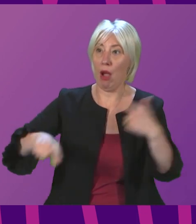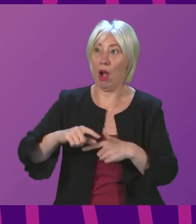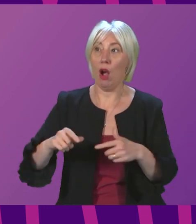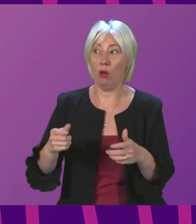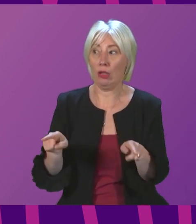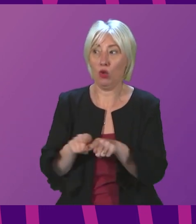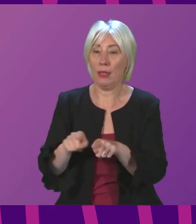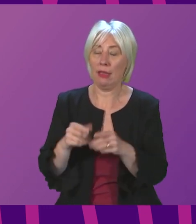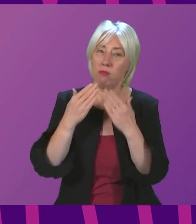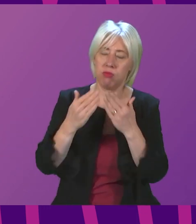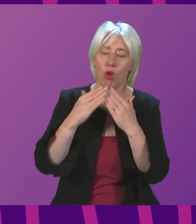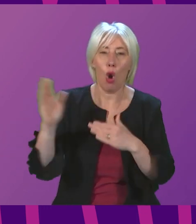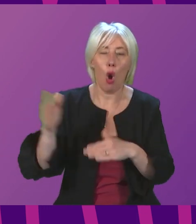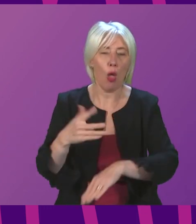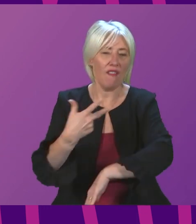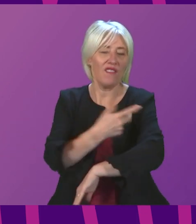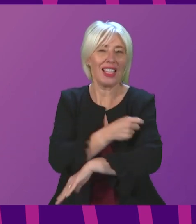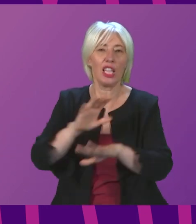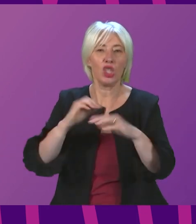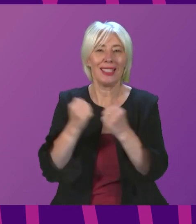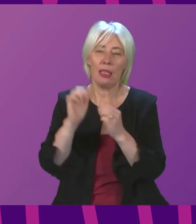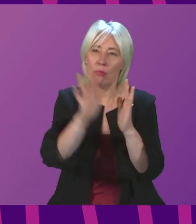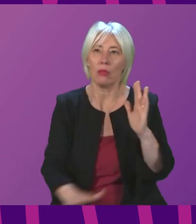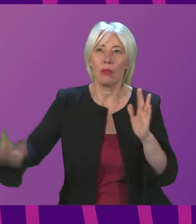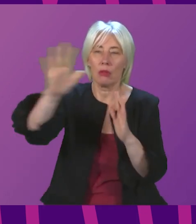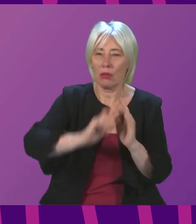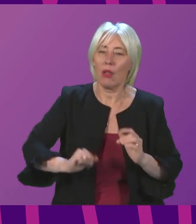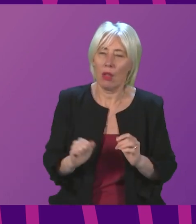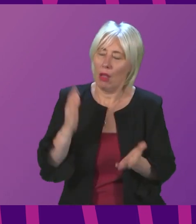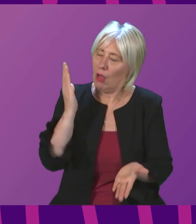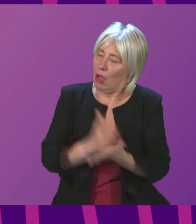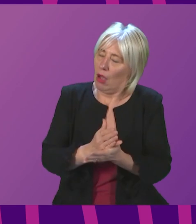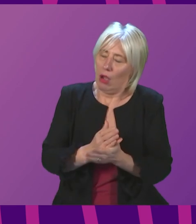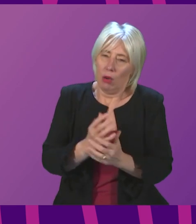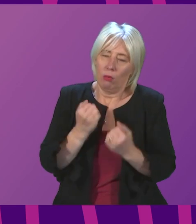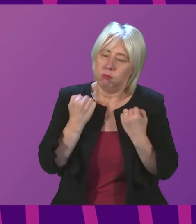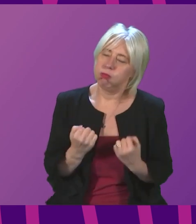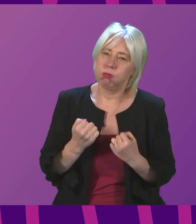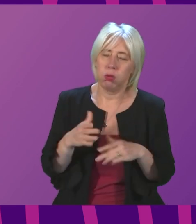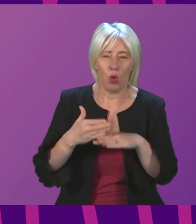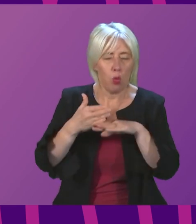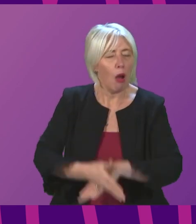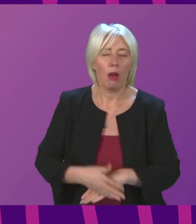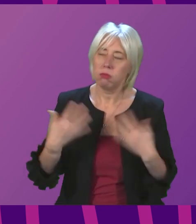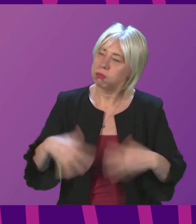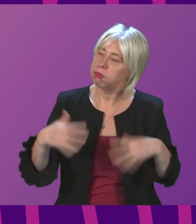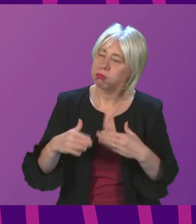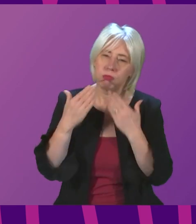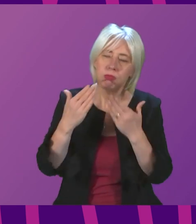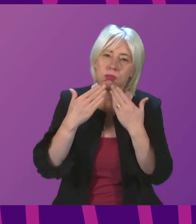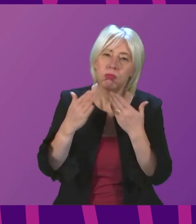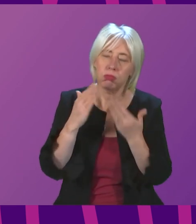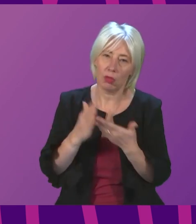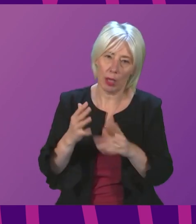in every vaccination team across the country who is truly doing heroic work right now to get booster jags into